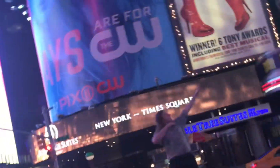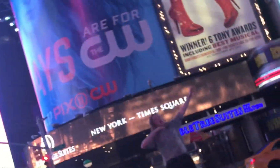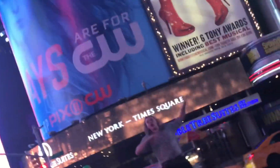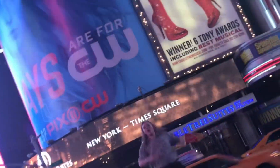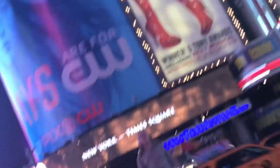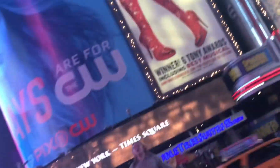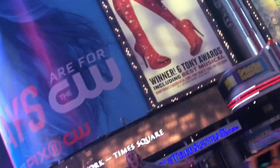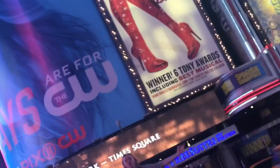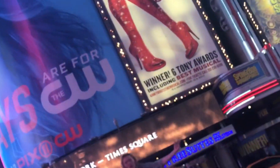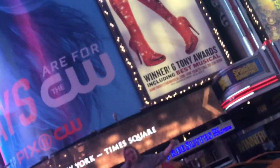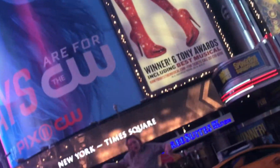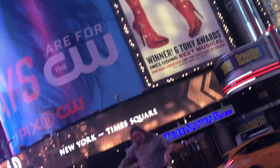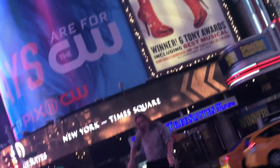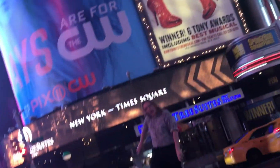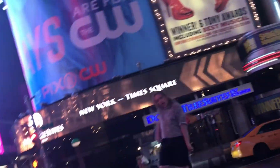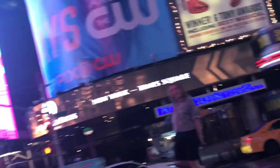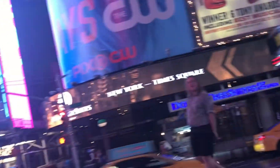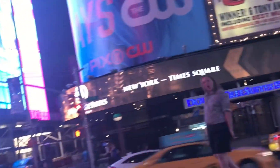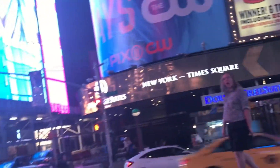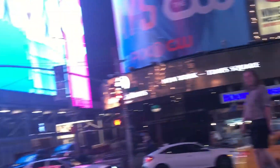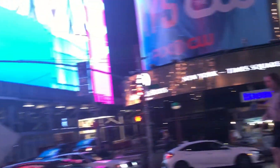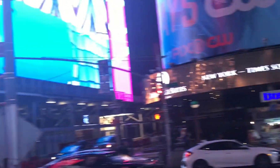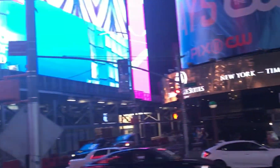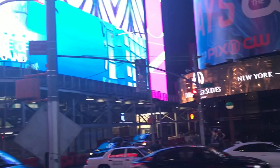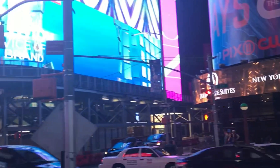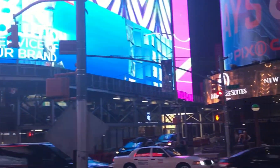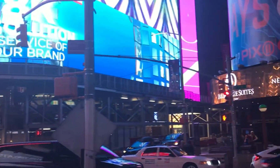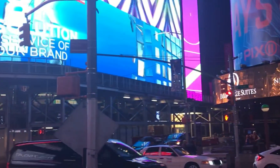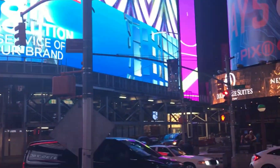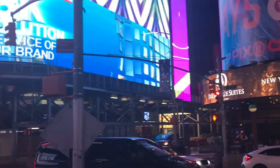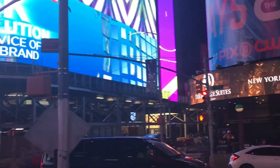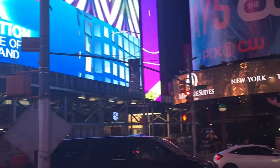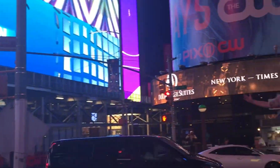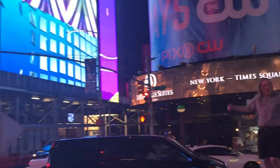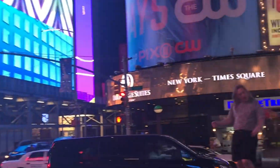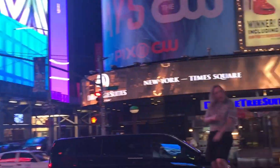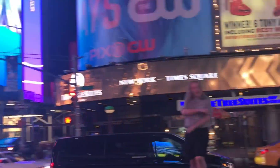You be, anything, anything. Thank you.